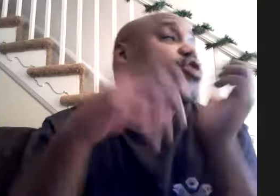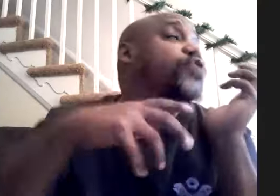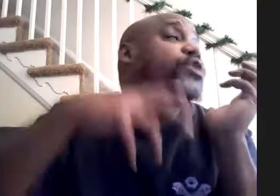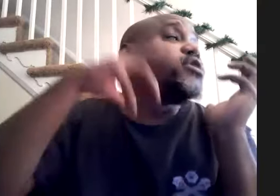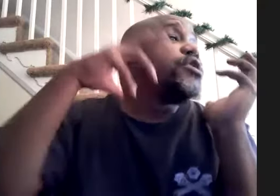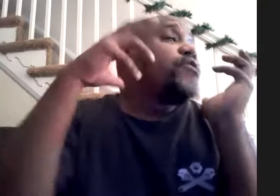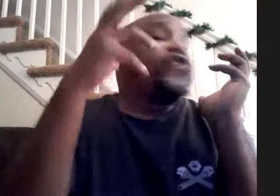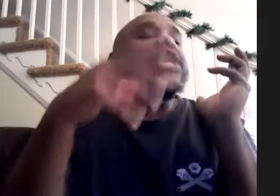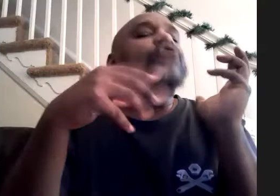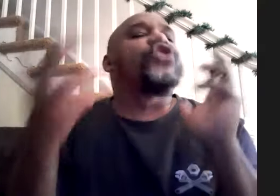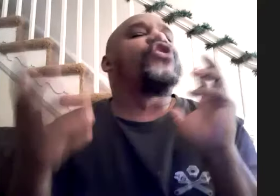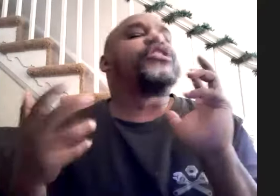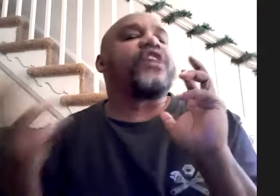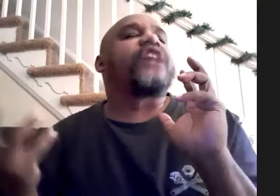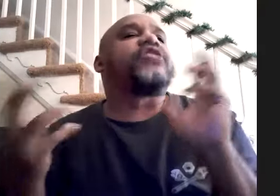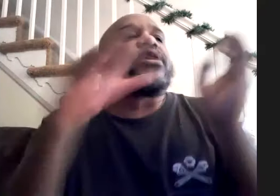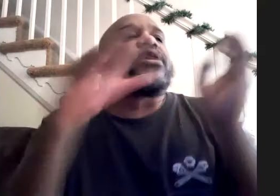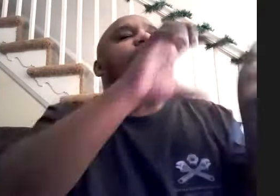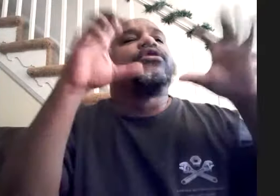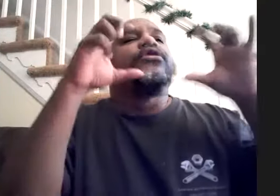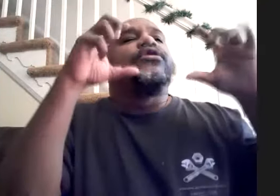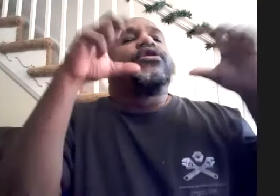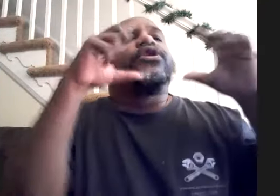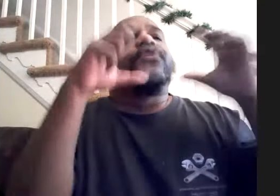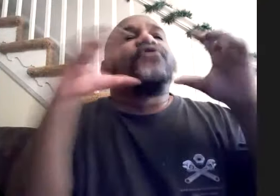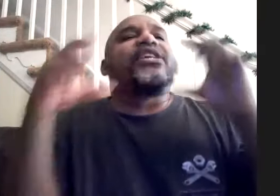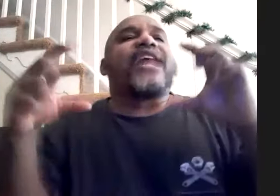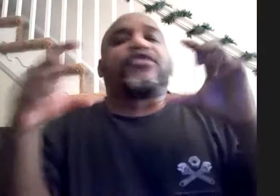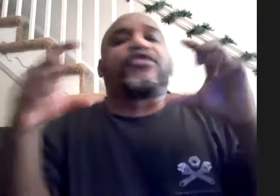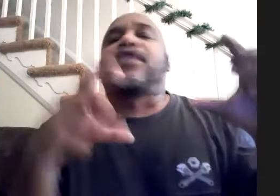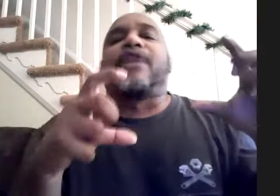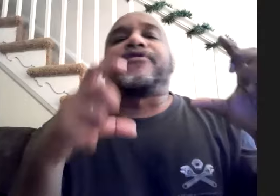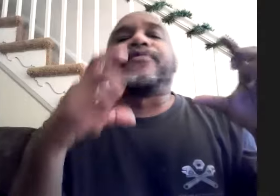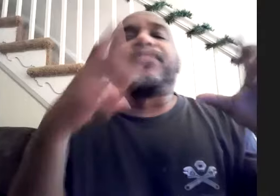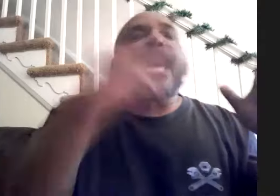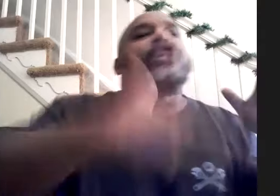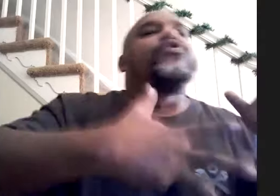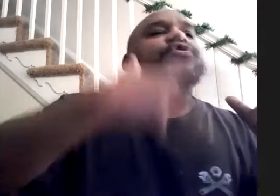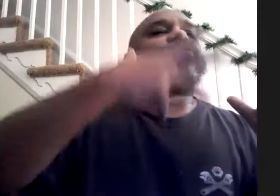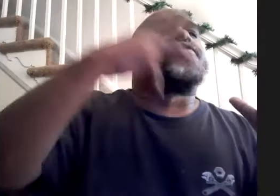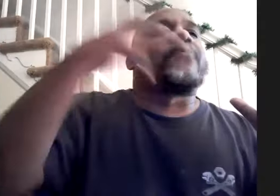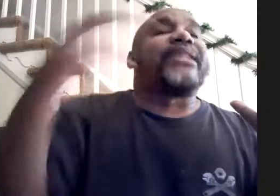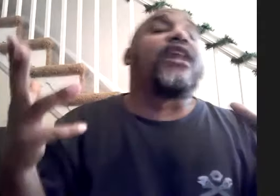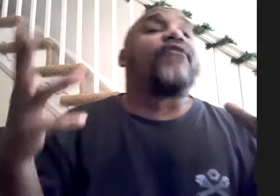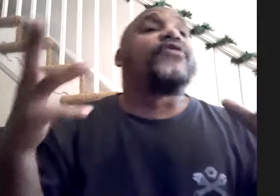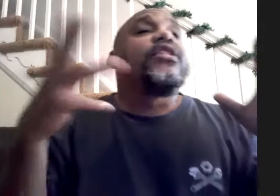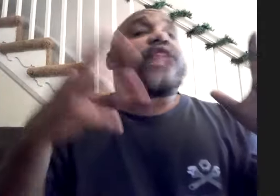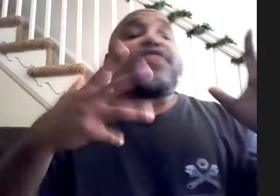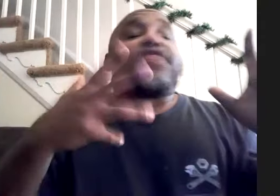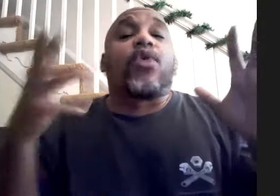doing video series of things because i've been coming up these little little vignettes of stuff that i use for myself that i think work